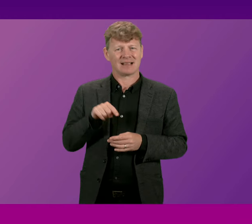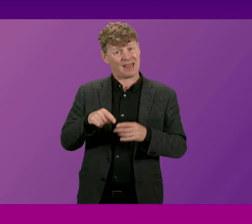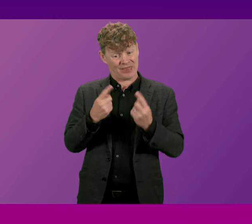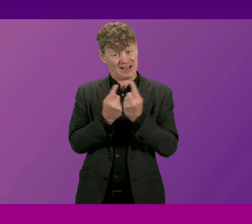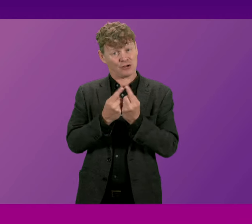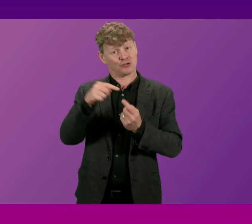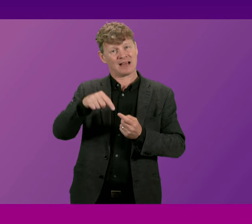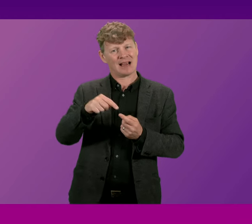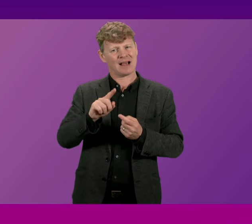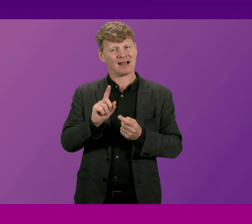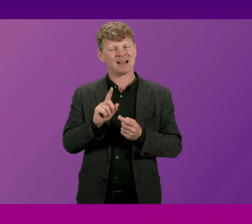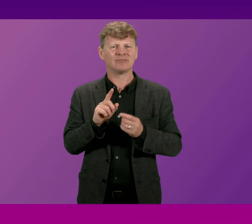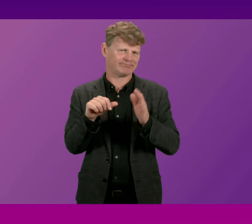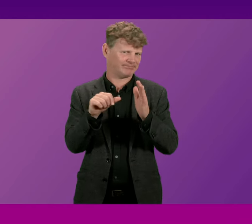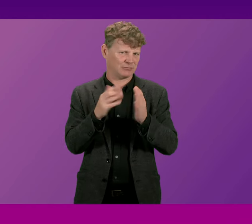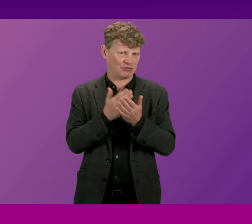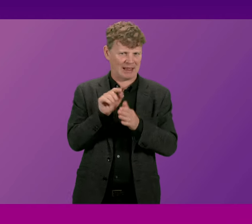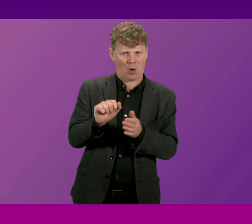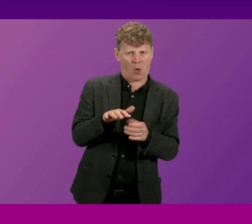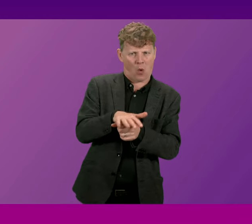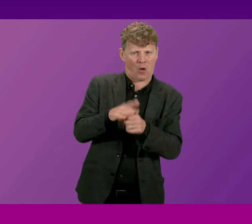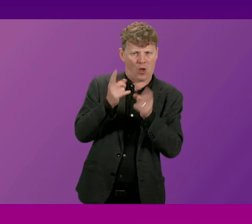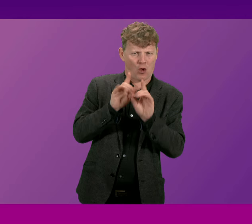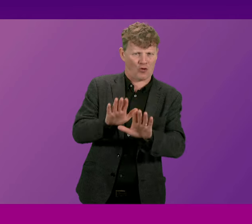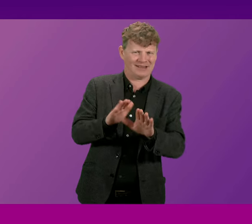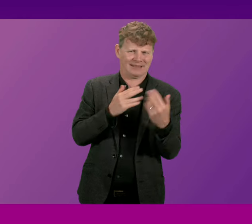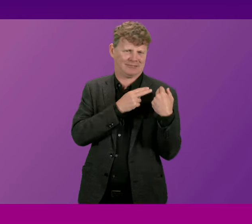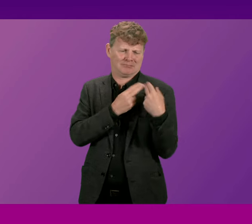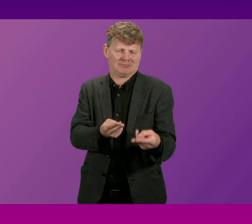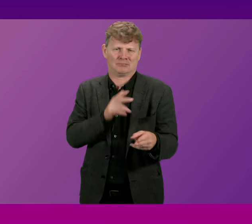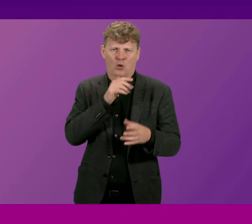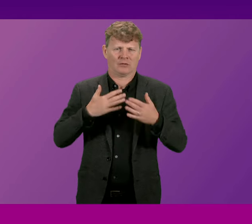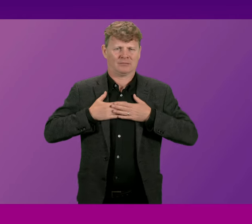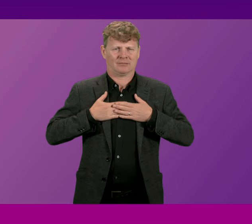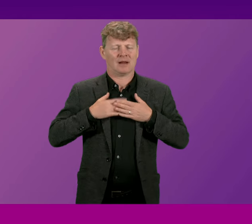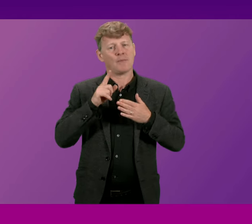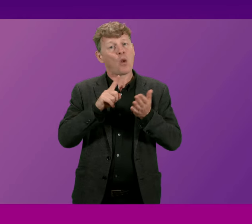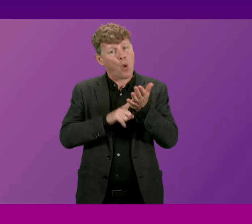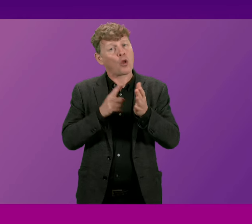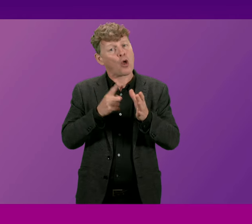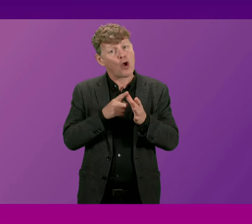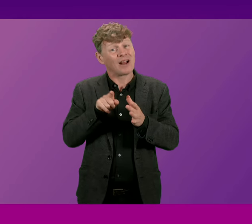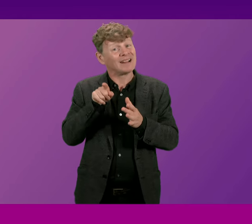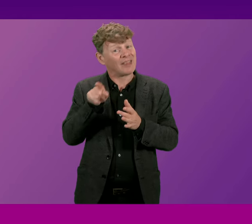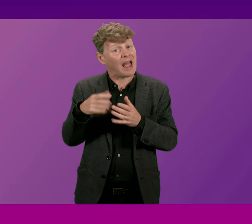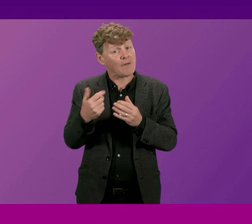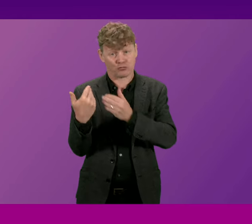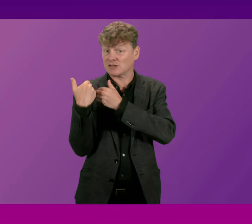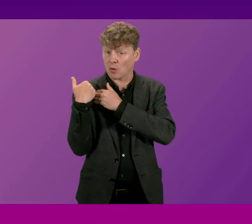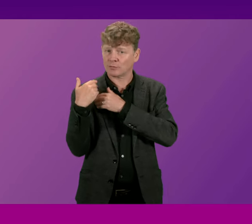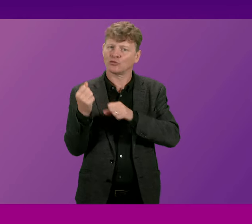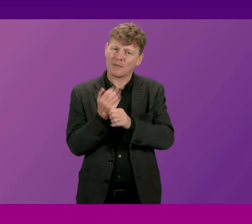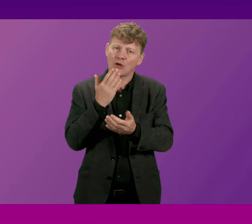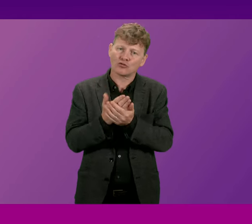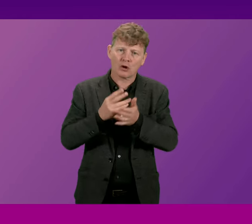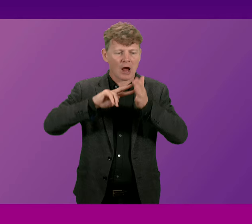are properly a matter for the local authority to determine but the local authority have a duty to make arrangements that they consider